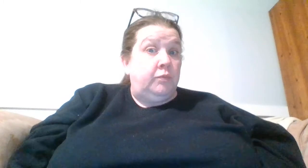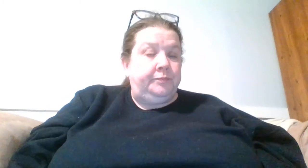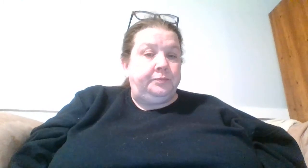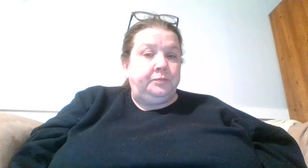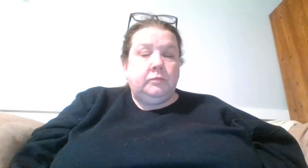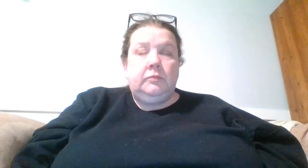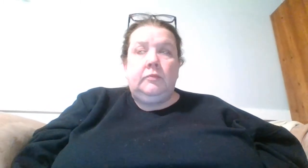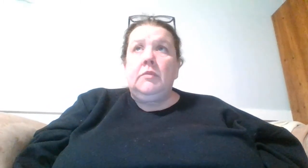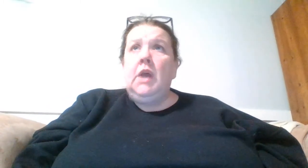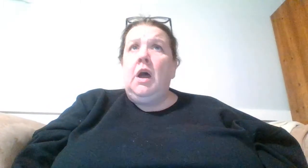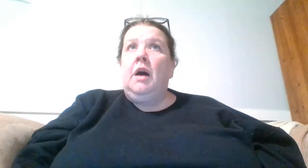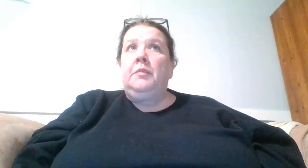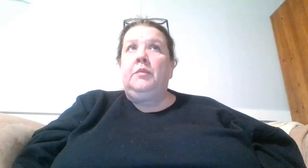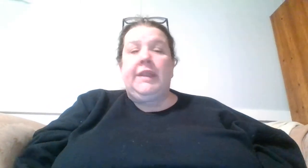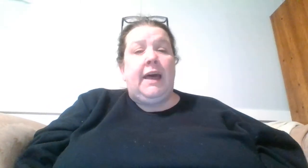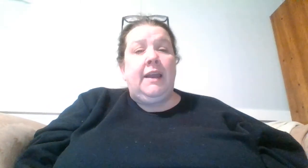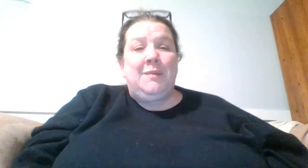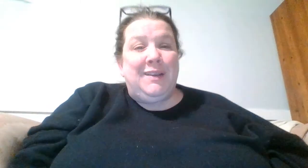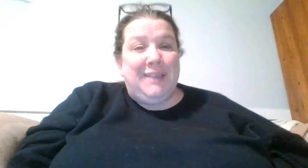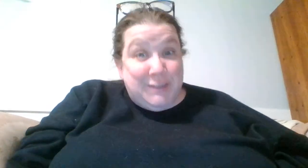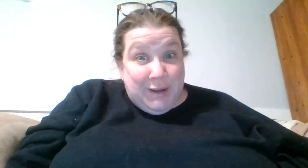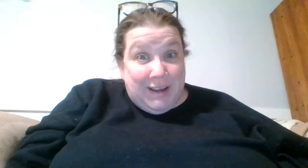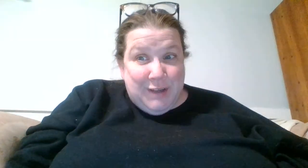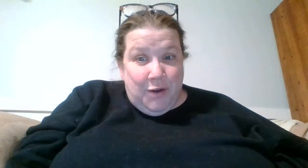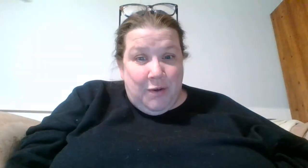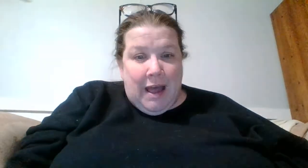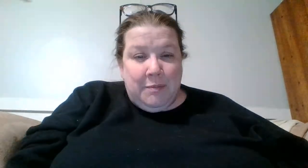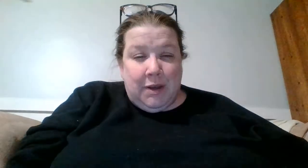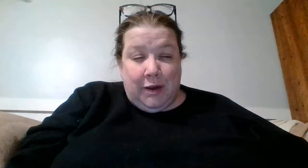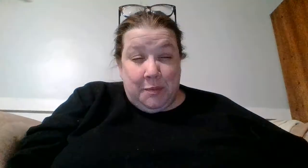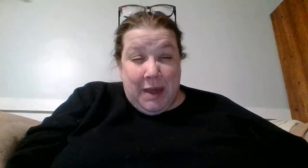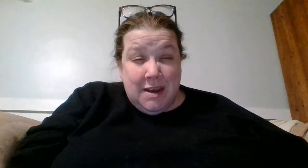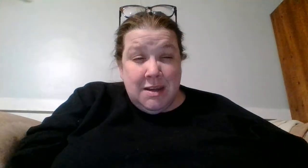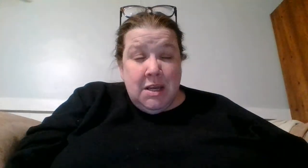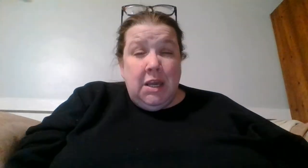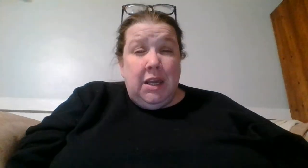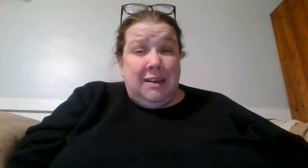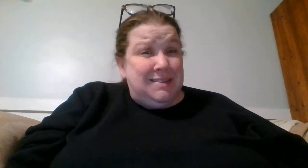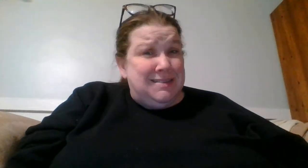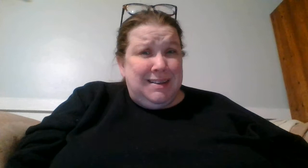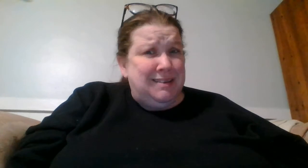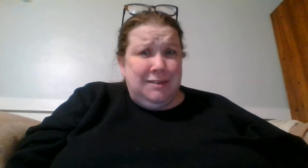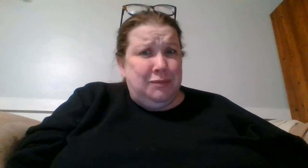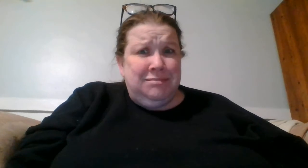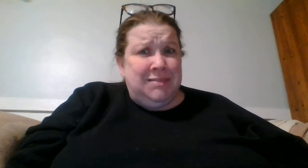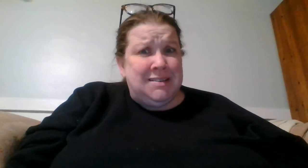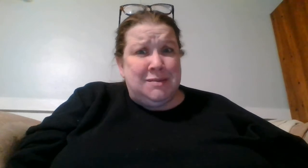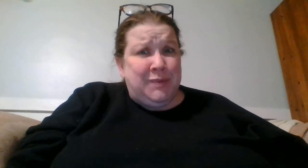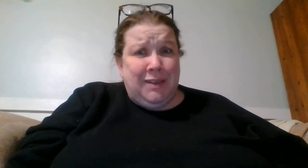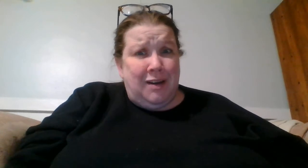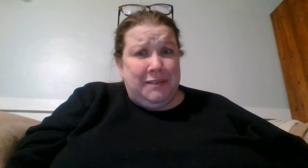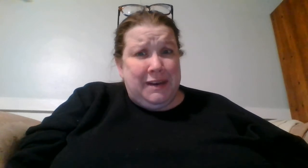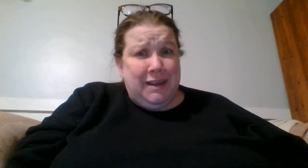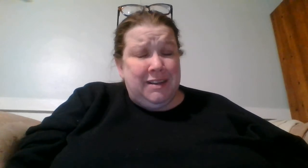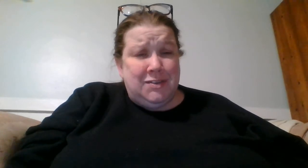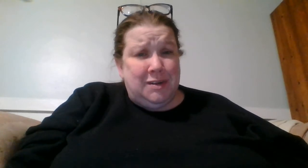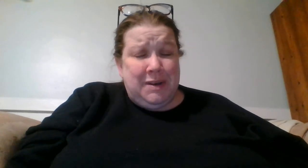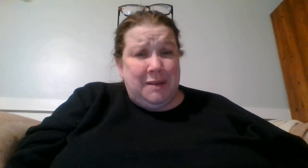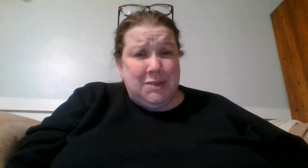um with that I'm gonna let you guys go I'm gonna go to bed it is this is way longer than I it should have been I'm